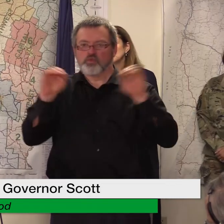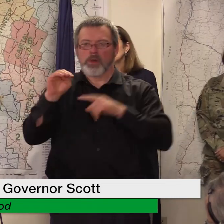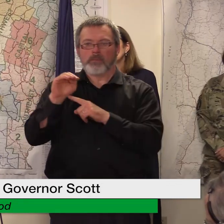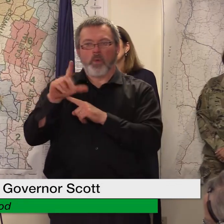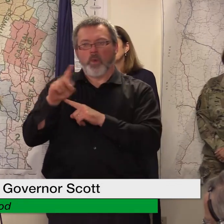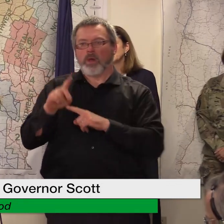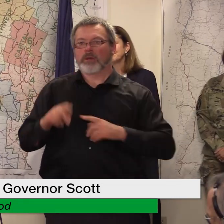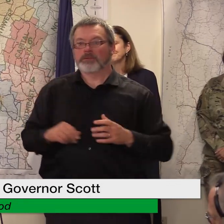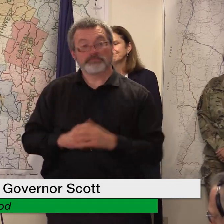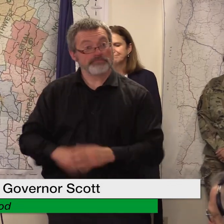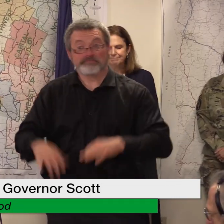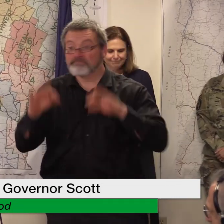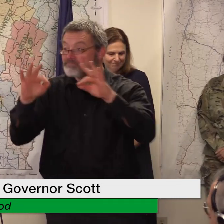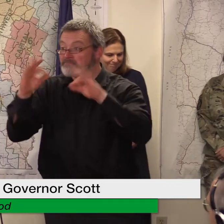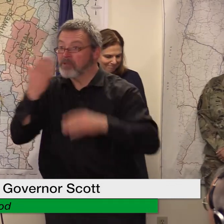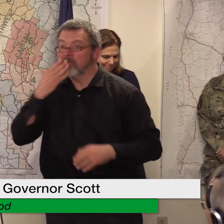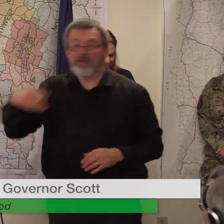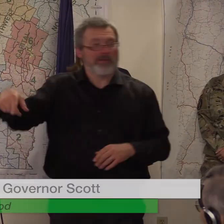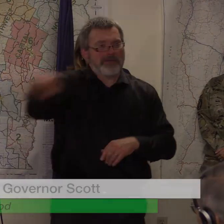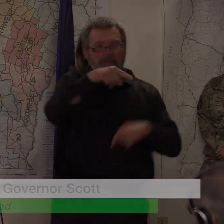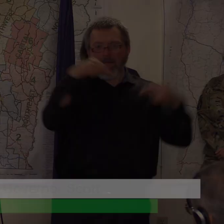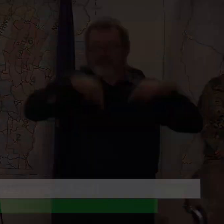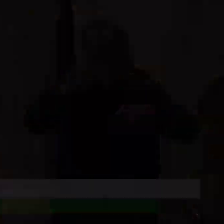thank you all very much see you next week